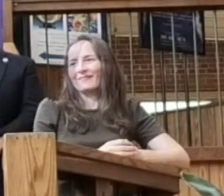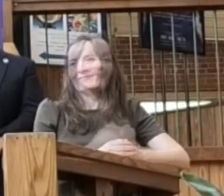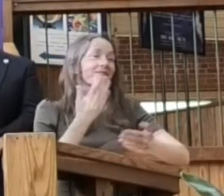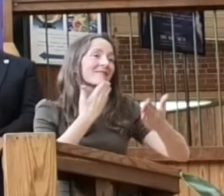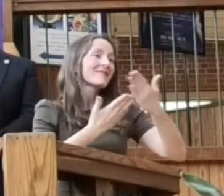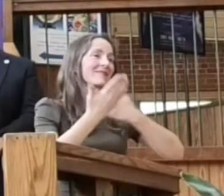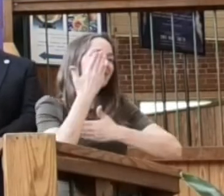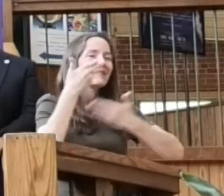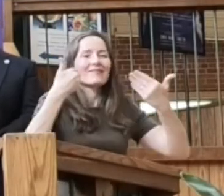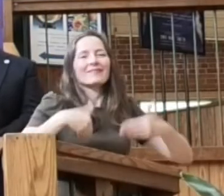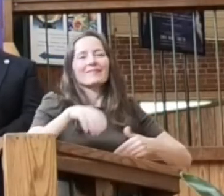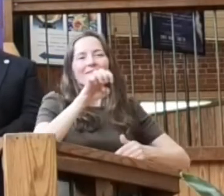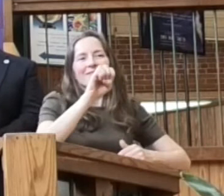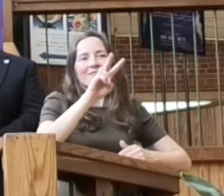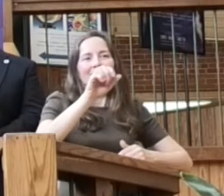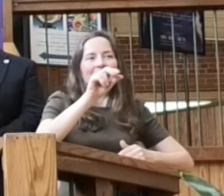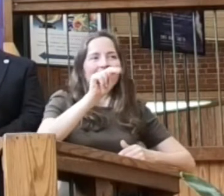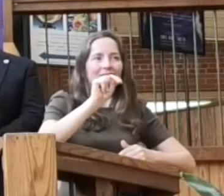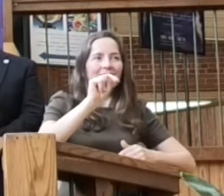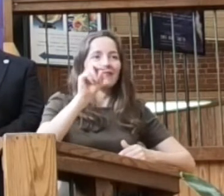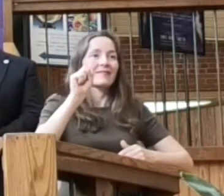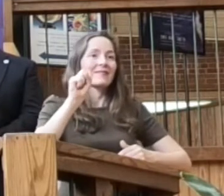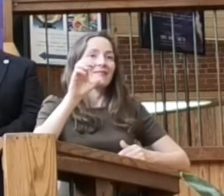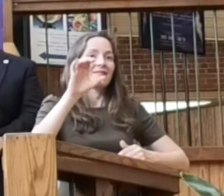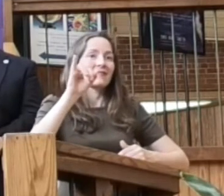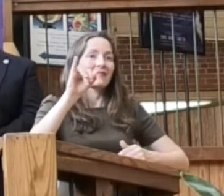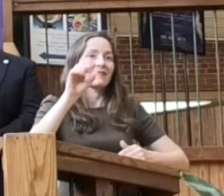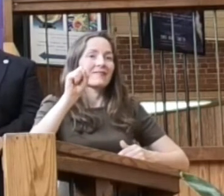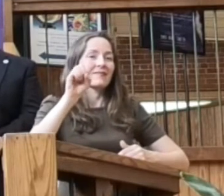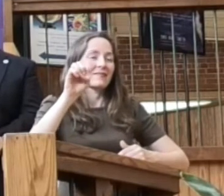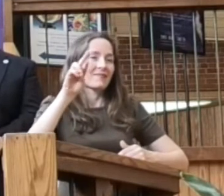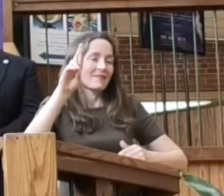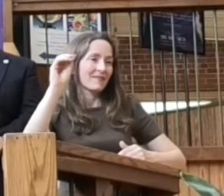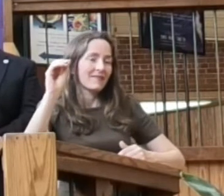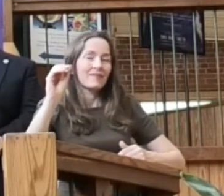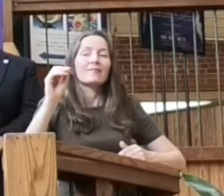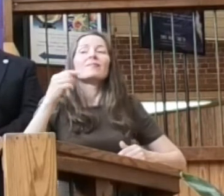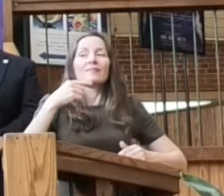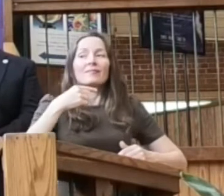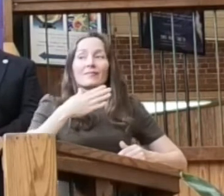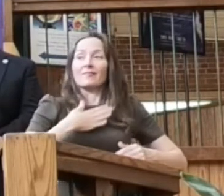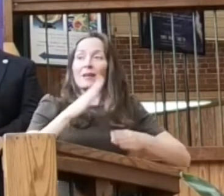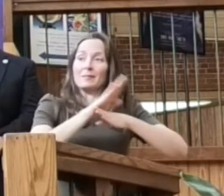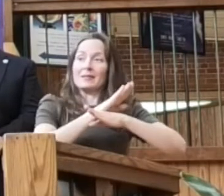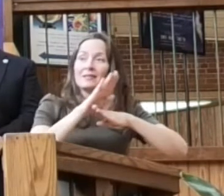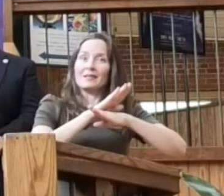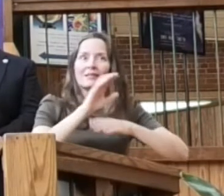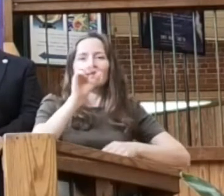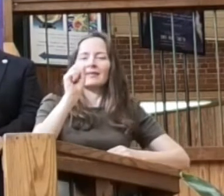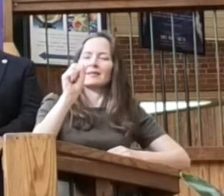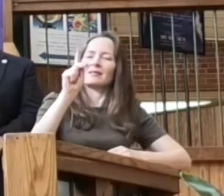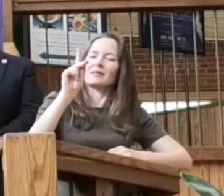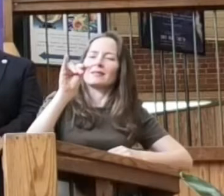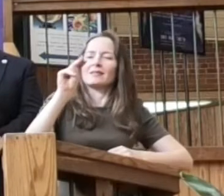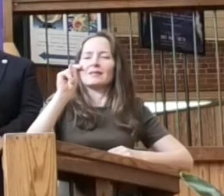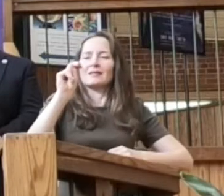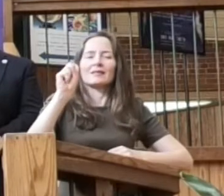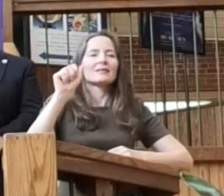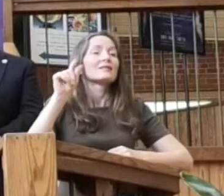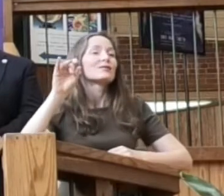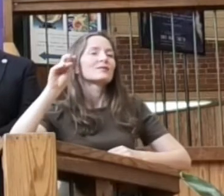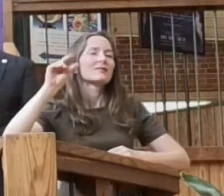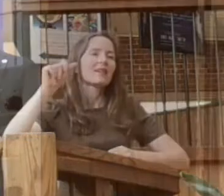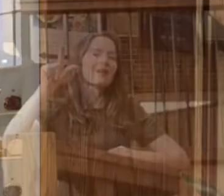My name is Evan Cisrael and I am again with Concessional Scent. We are truly honored to be the recipient